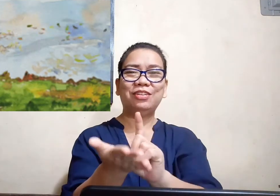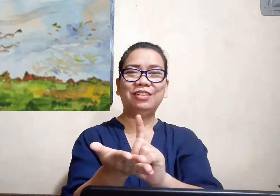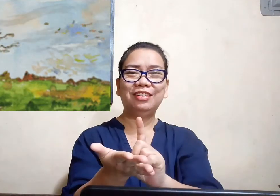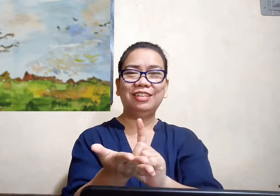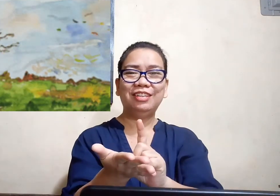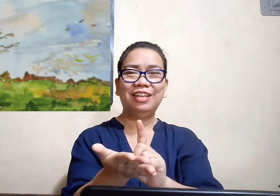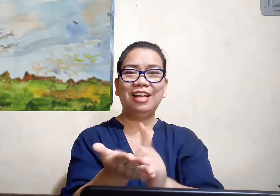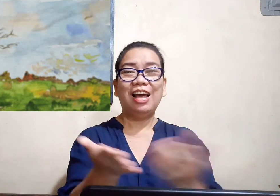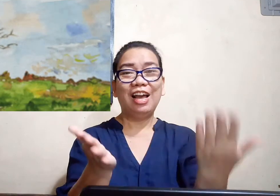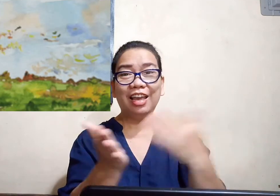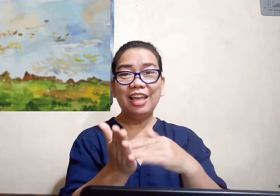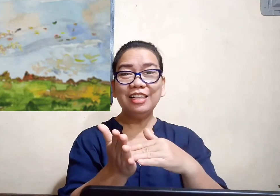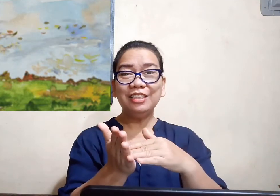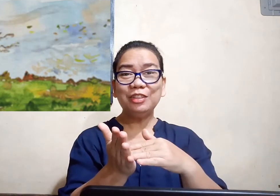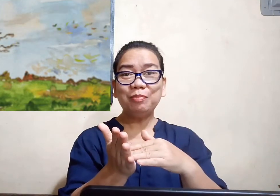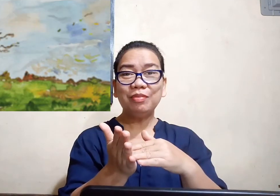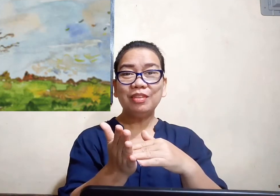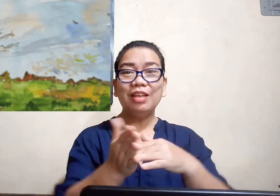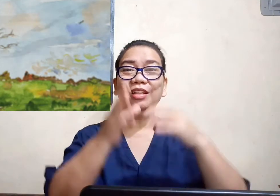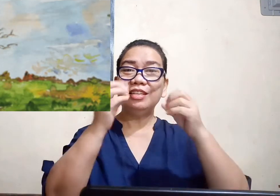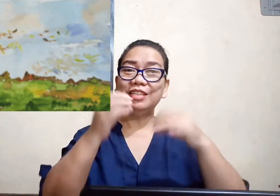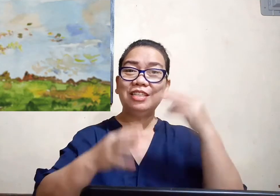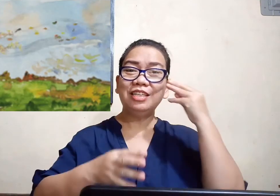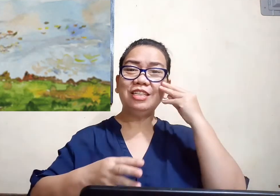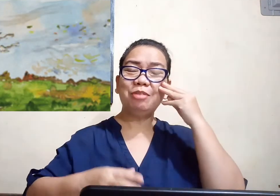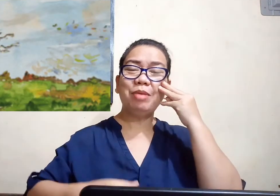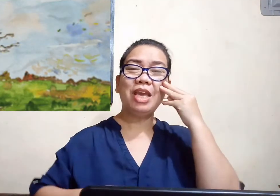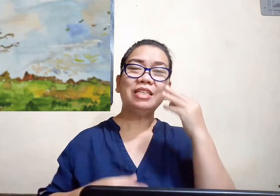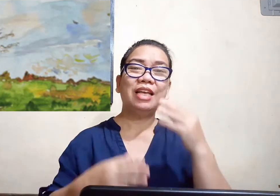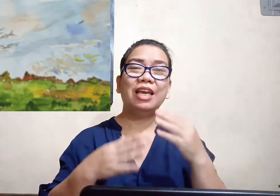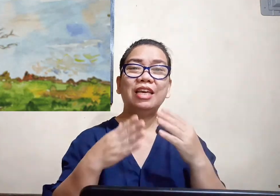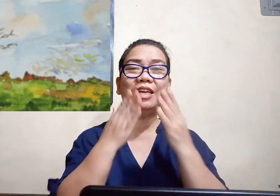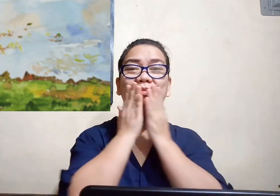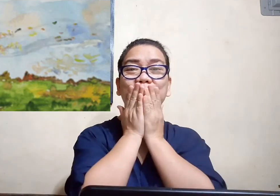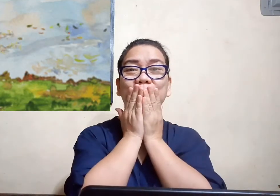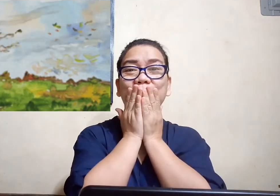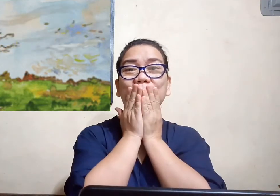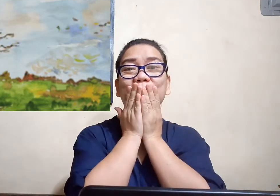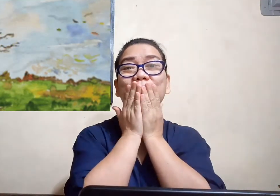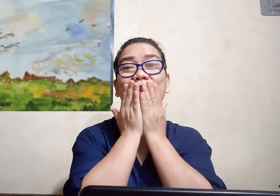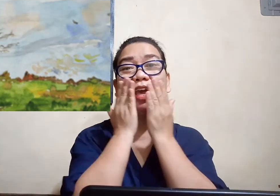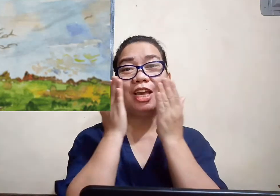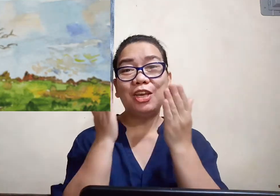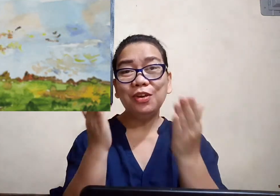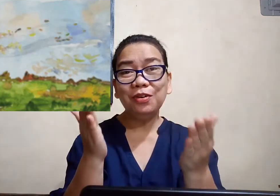again this is teacher may saying thank you